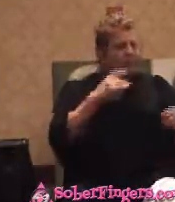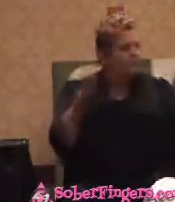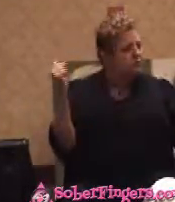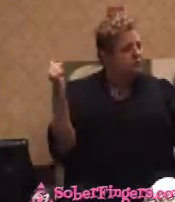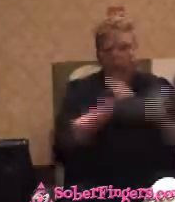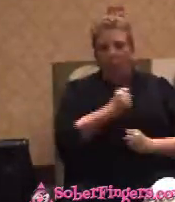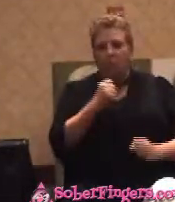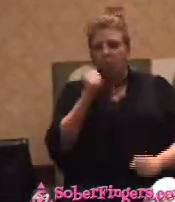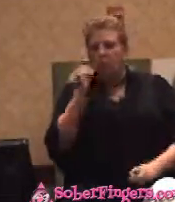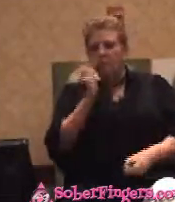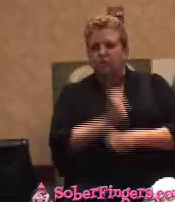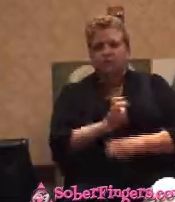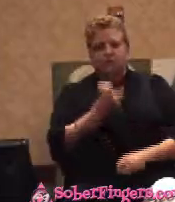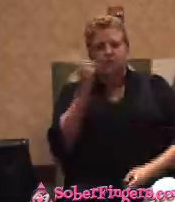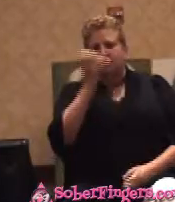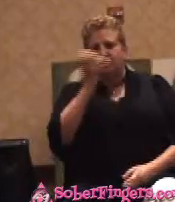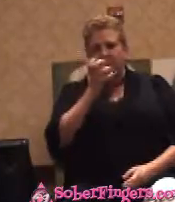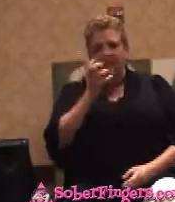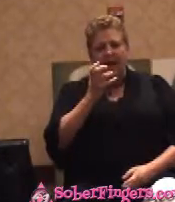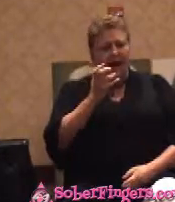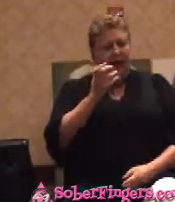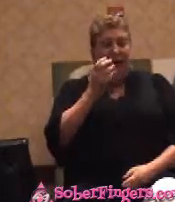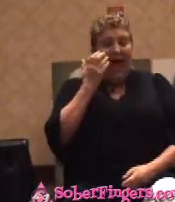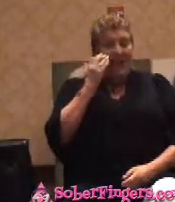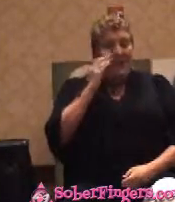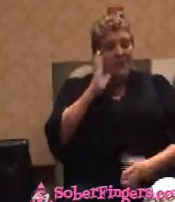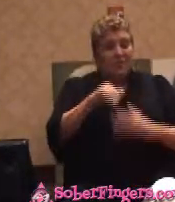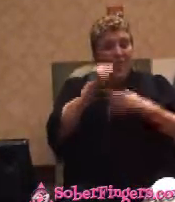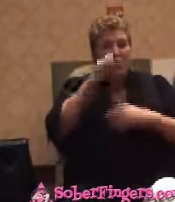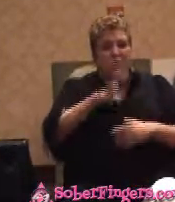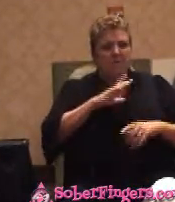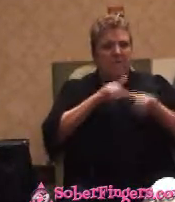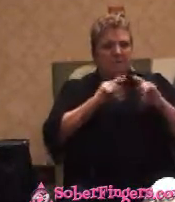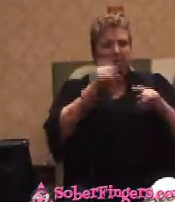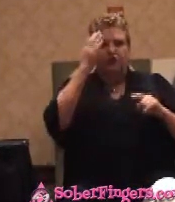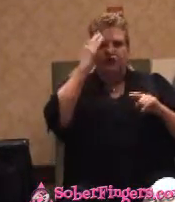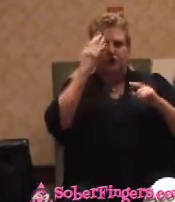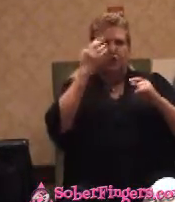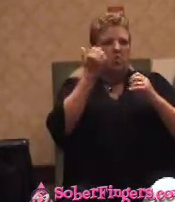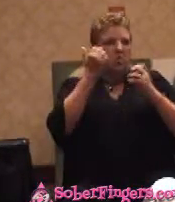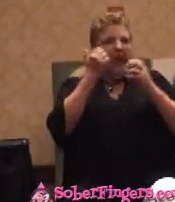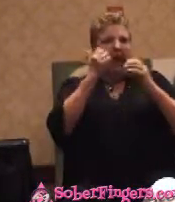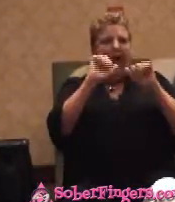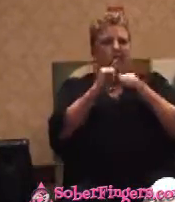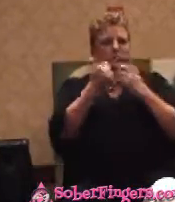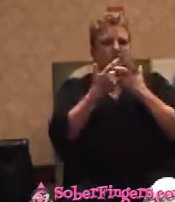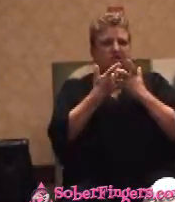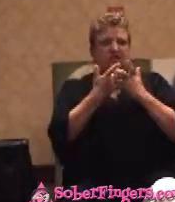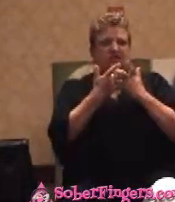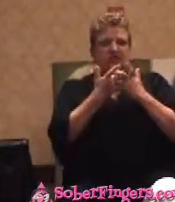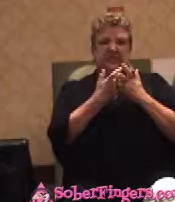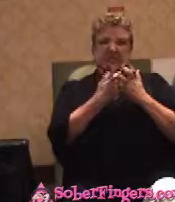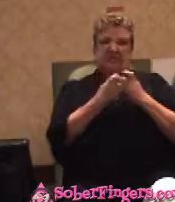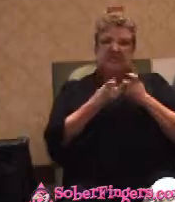I didn't even know her. And she knew whatever button I had to report her stream to pull, you know. God, it was just terrible.